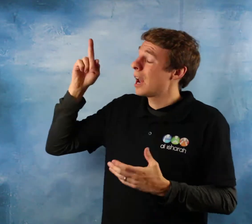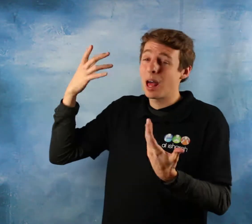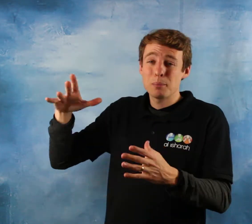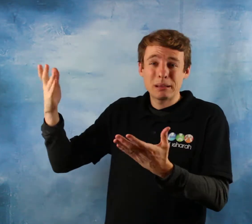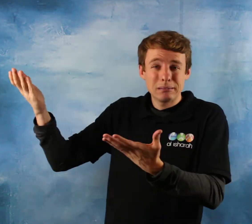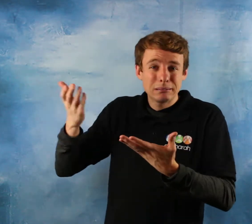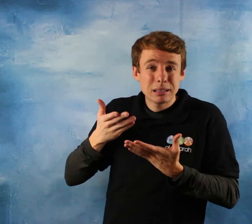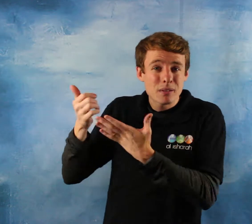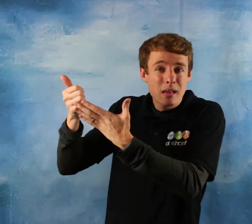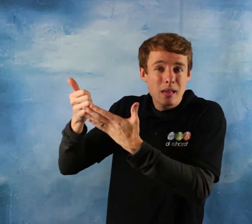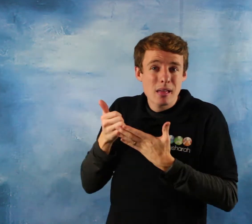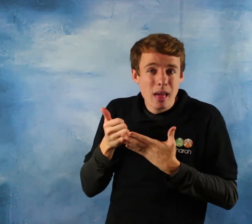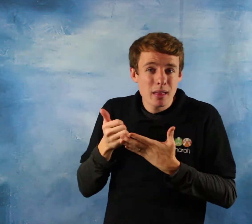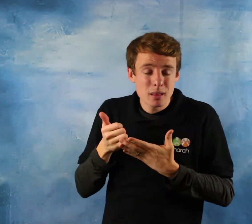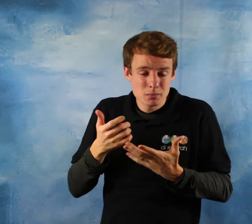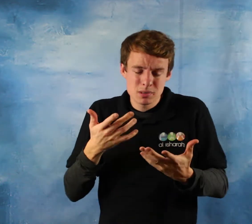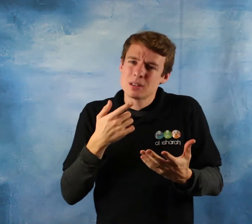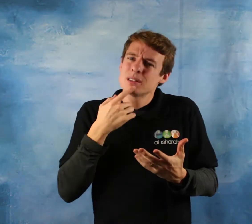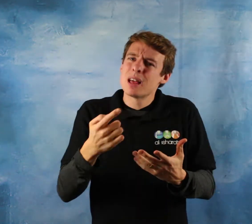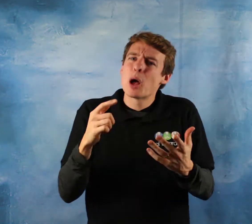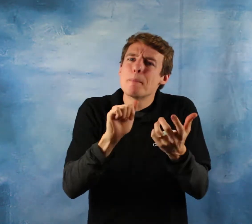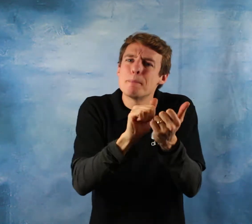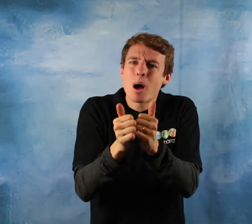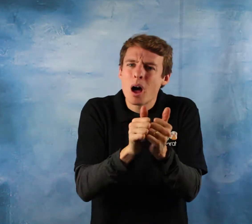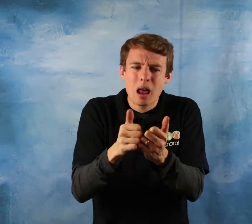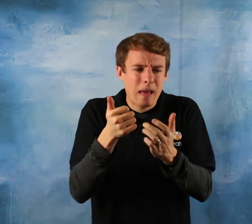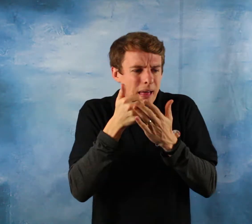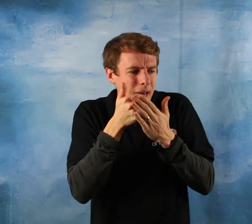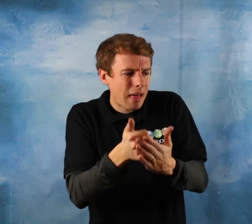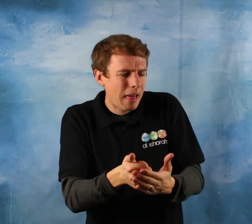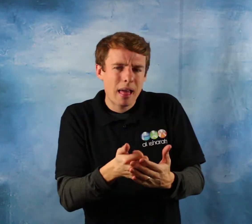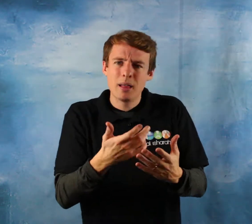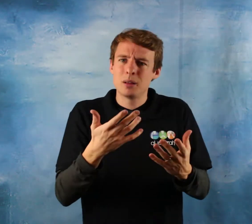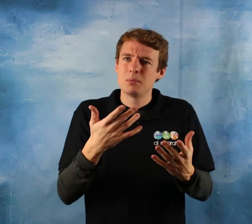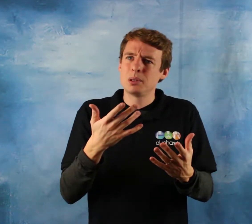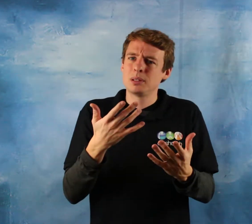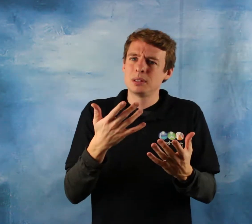seek offspring but allahu subhanahu wa ta'ala he also says